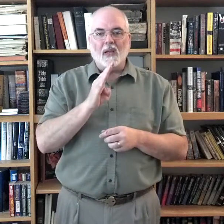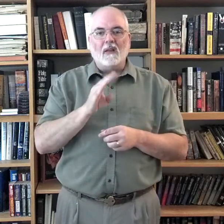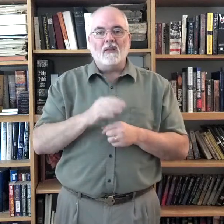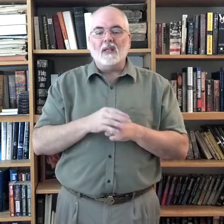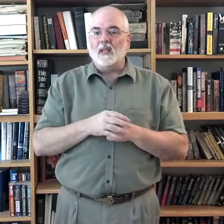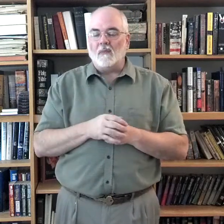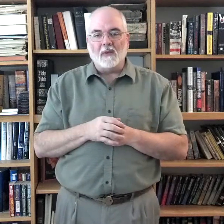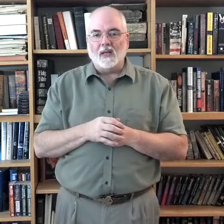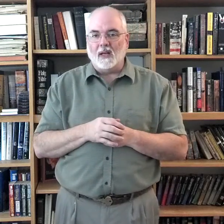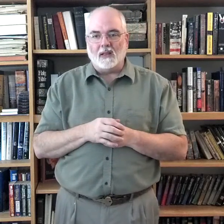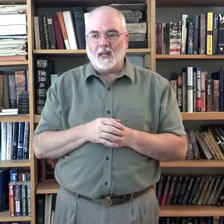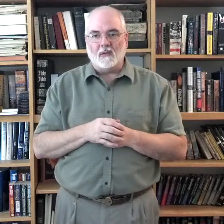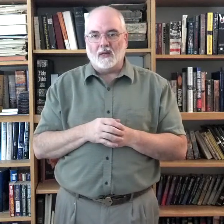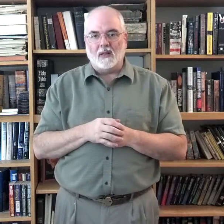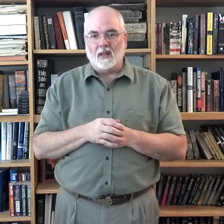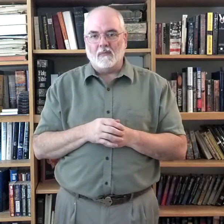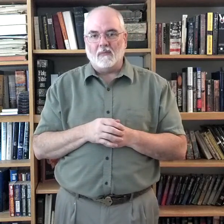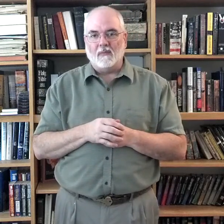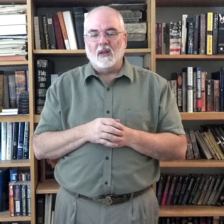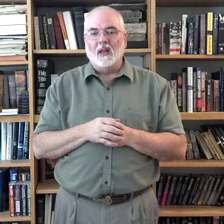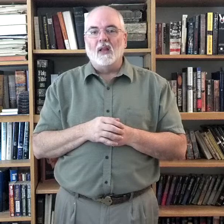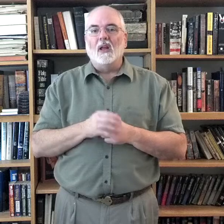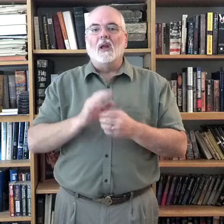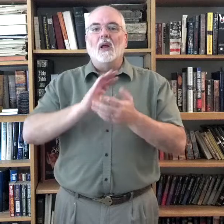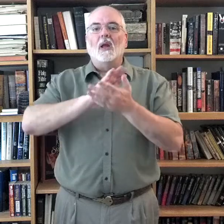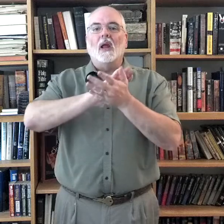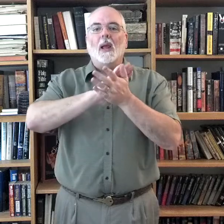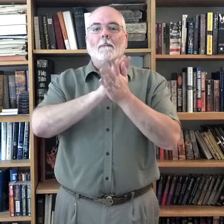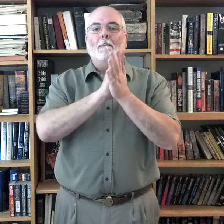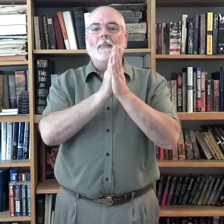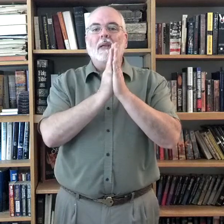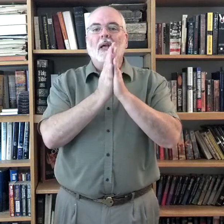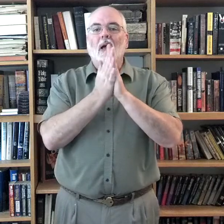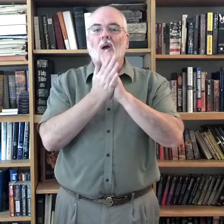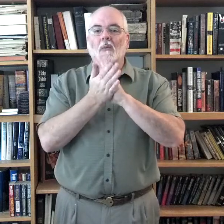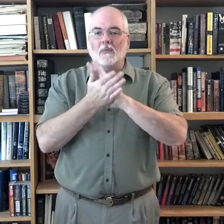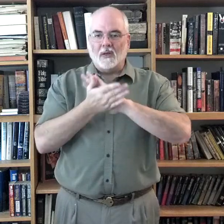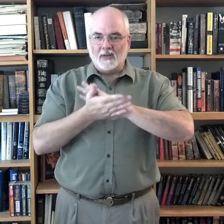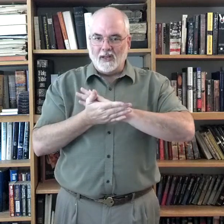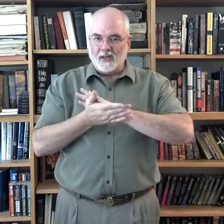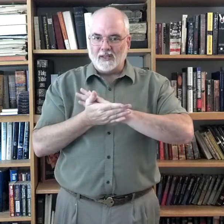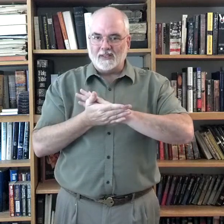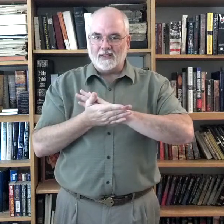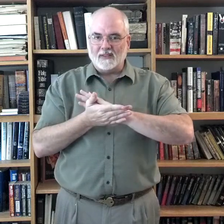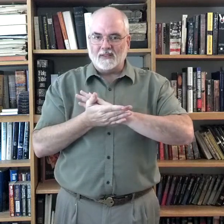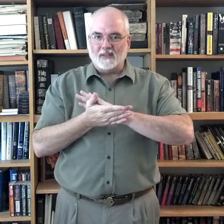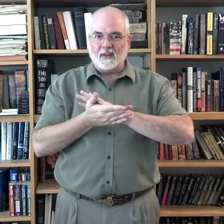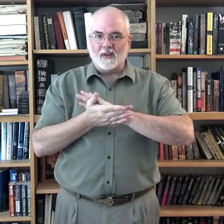does not mean anything to them. Become does. Alright?